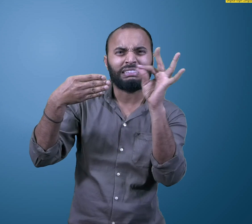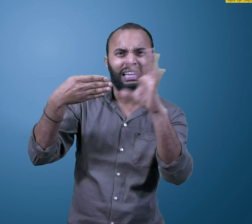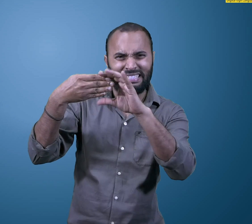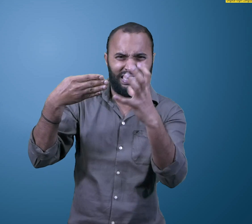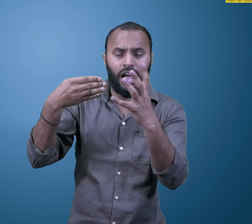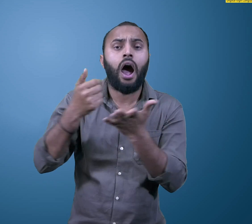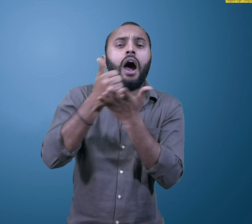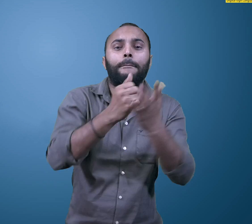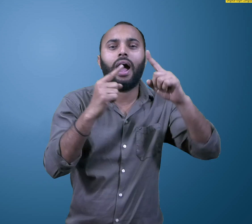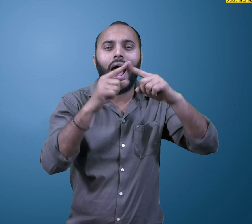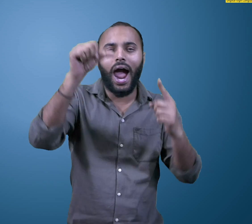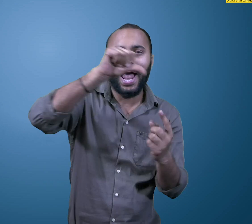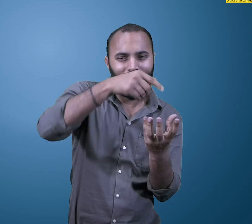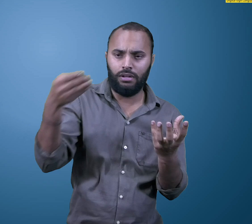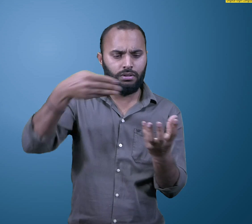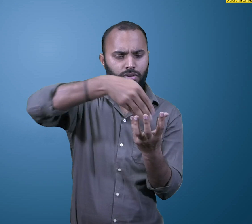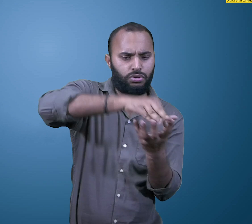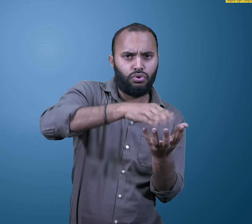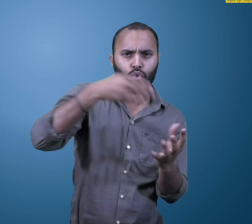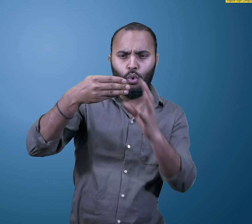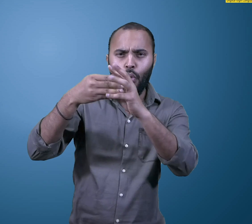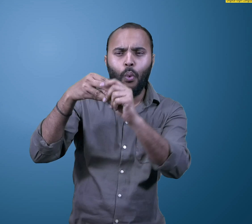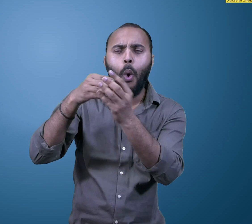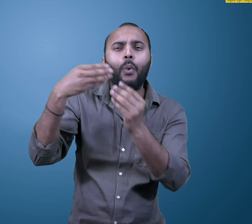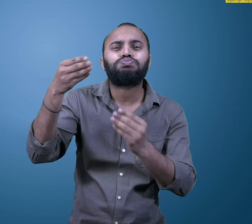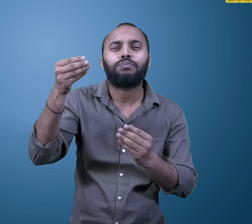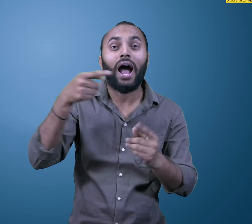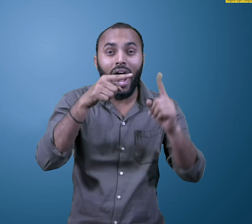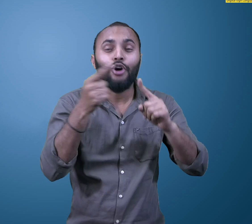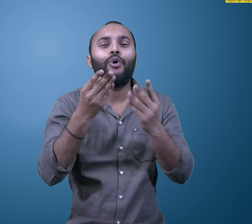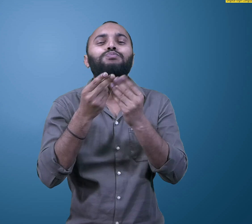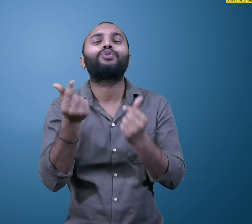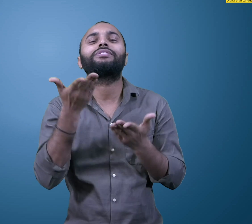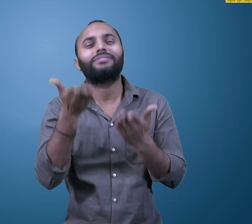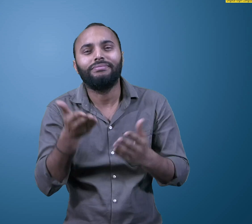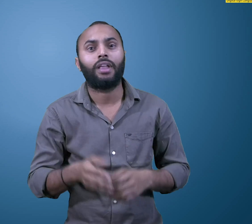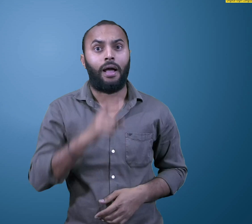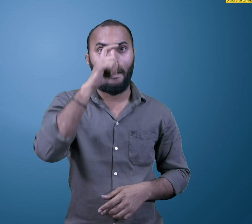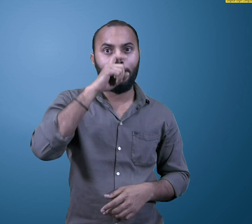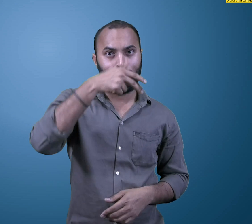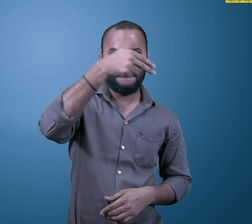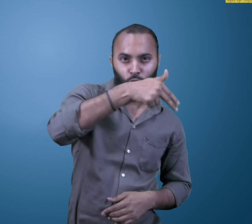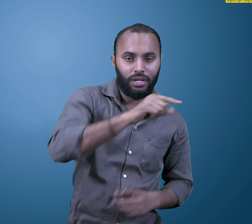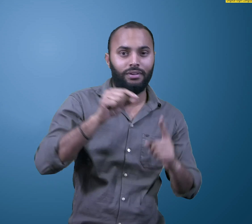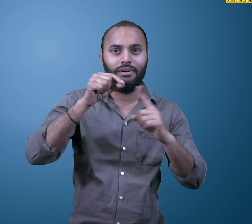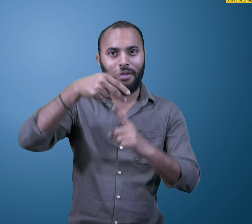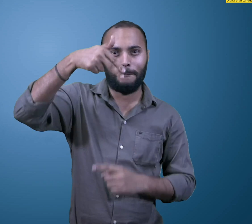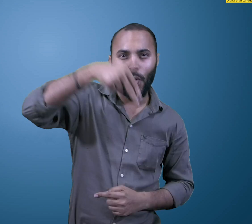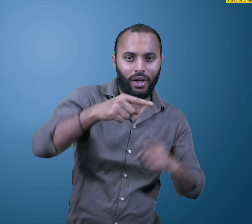dissolve the paint particles from the brush, which is turpentine. Here petrol and kerosene and turpentine